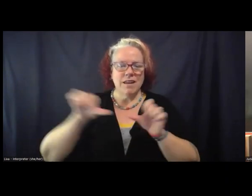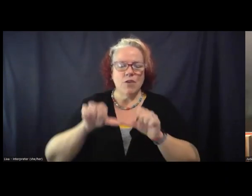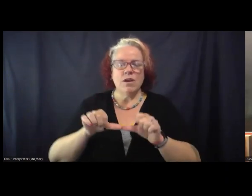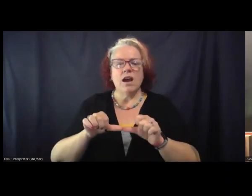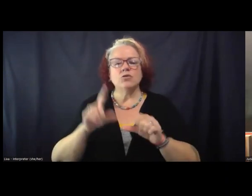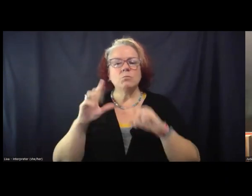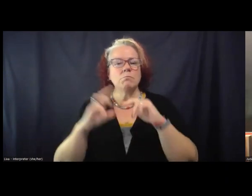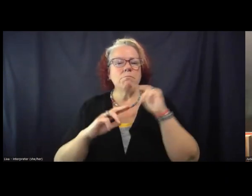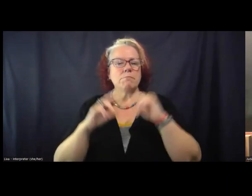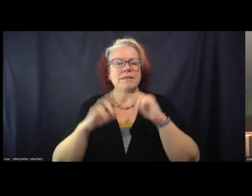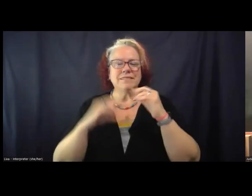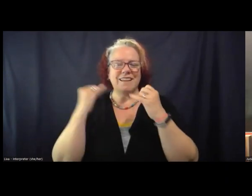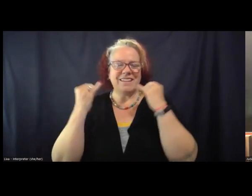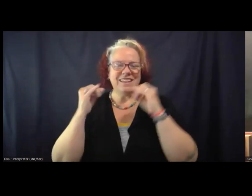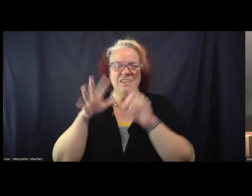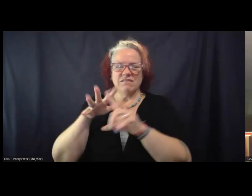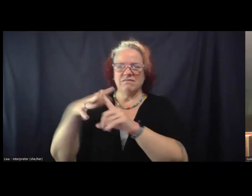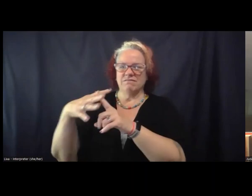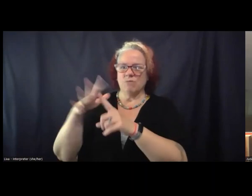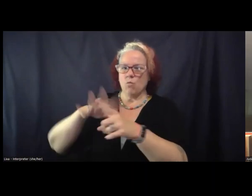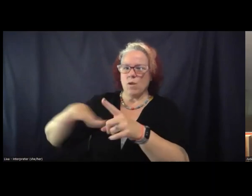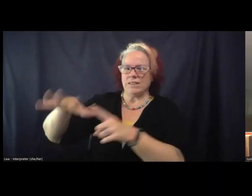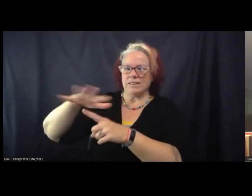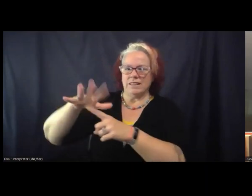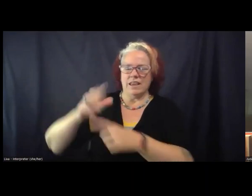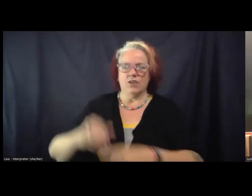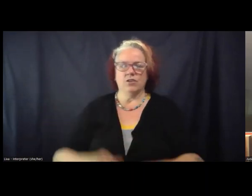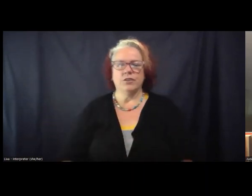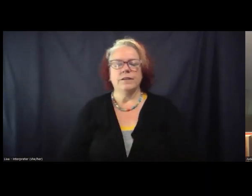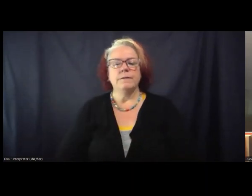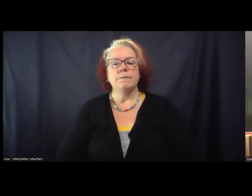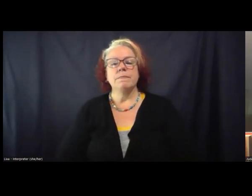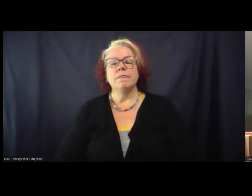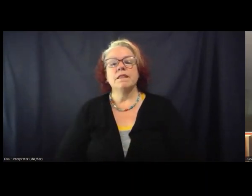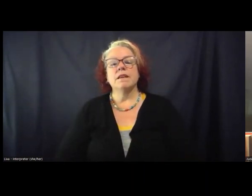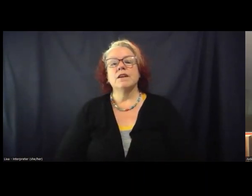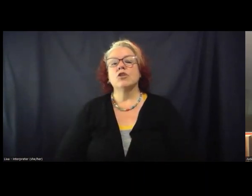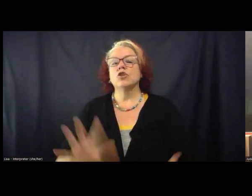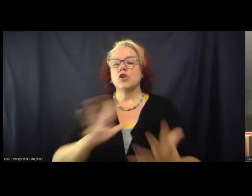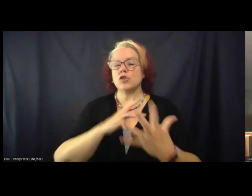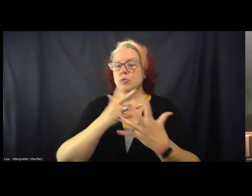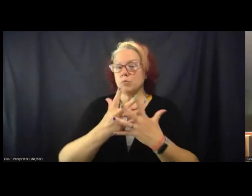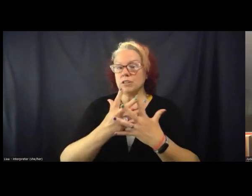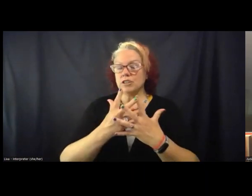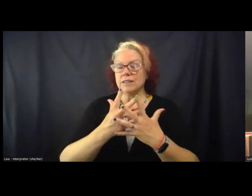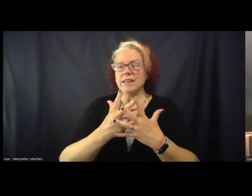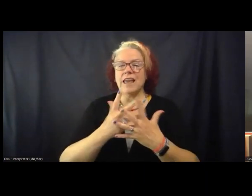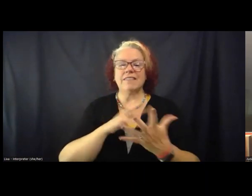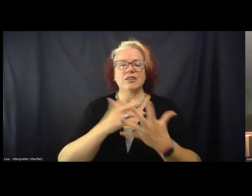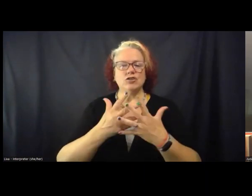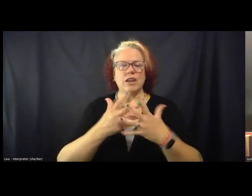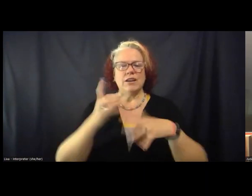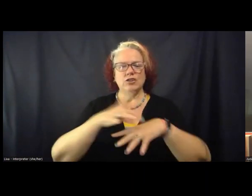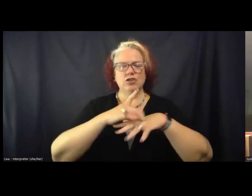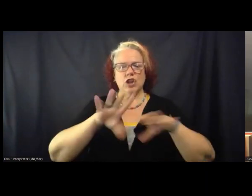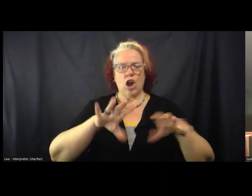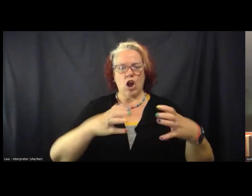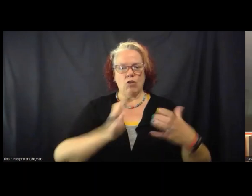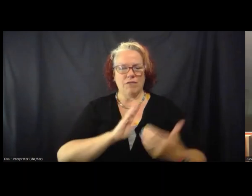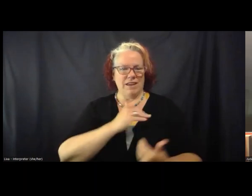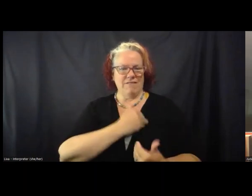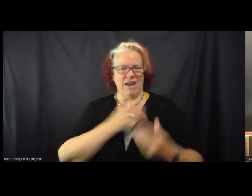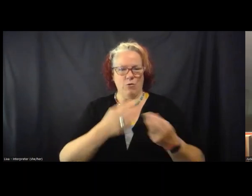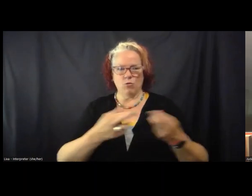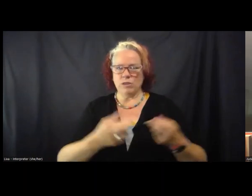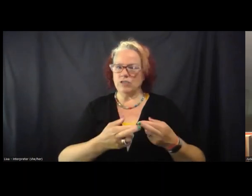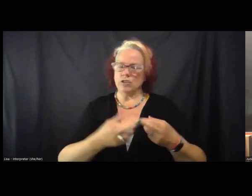little bit of that context. So the prison and jail geography of our region is really dense and